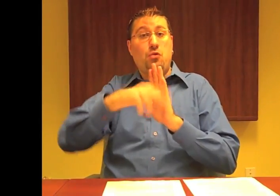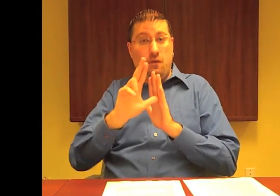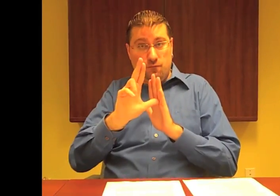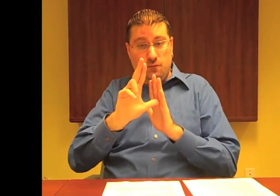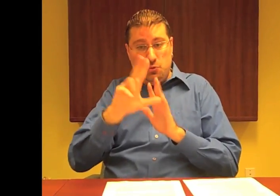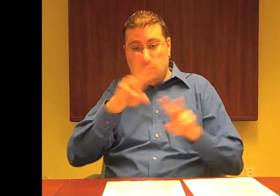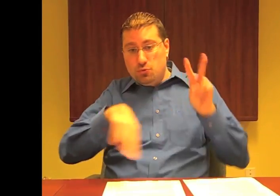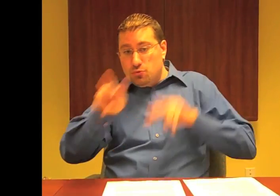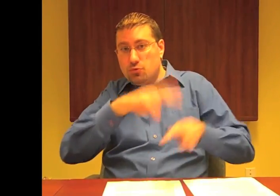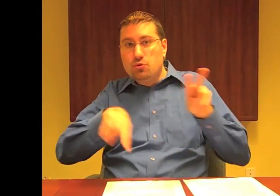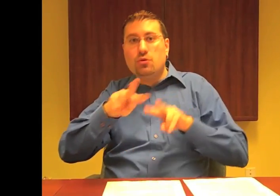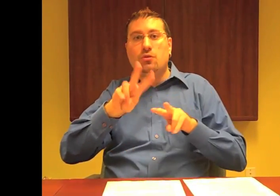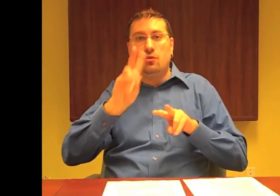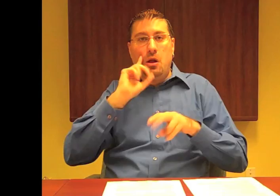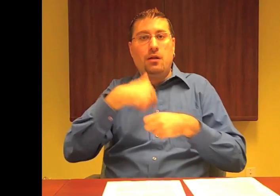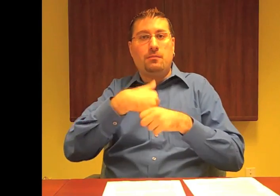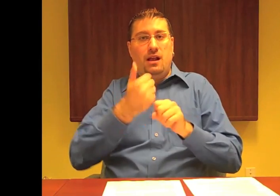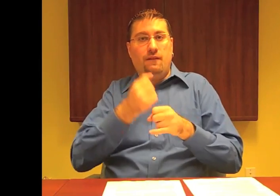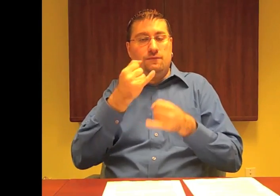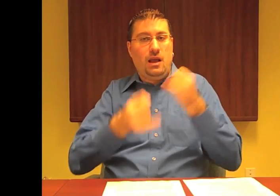decision in the next step.